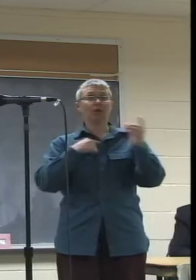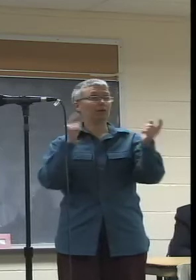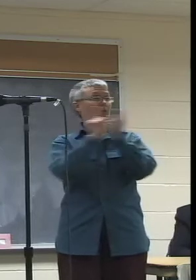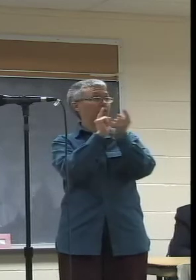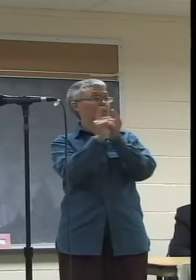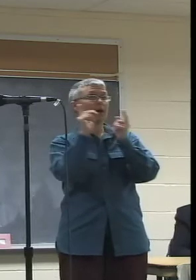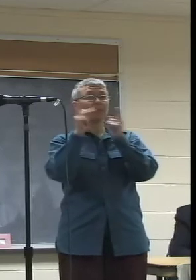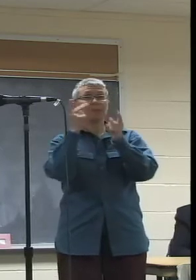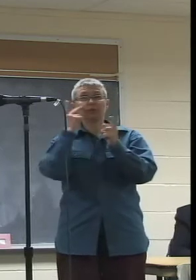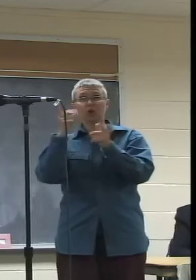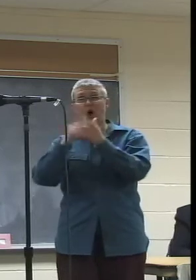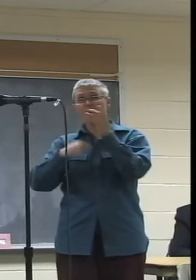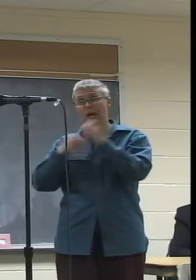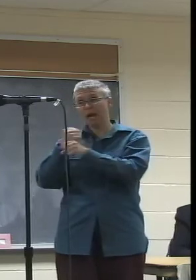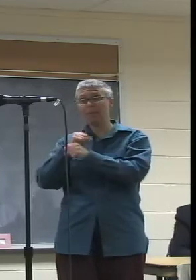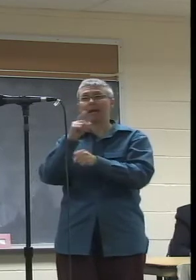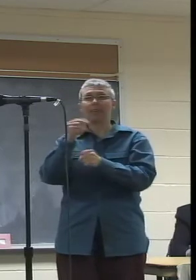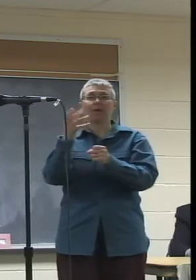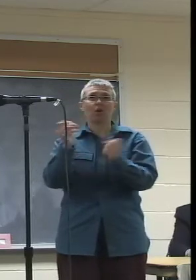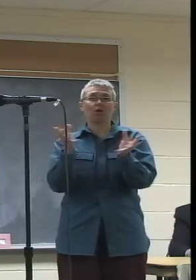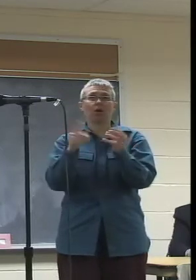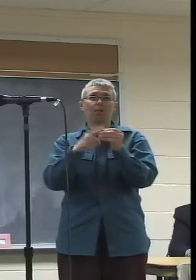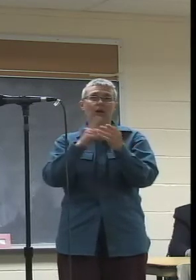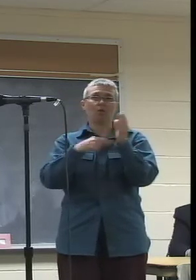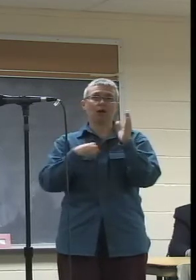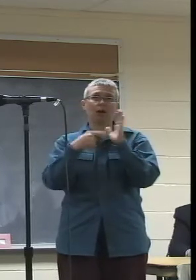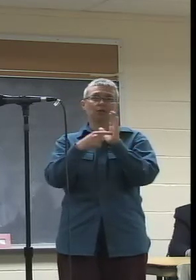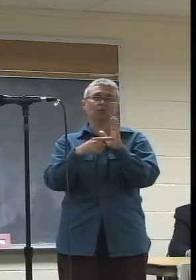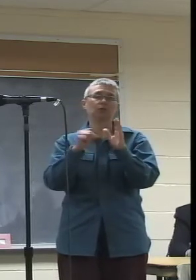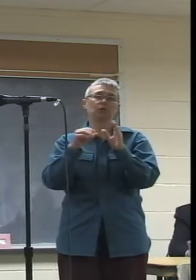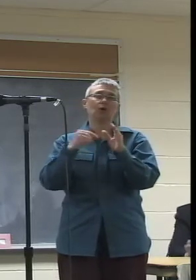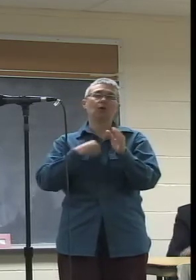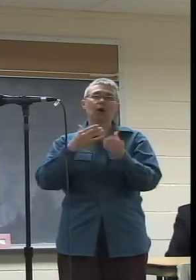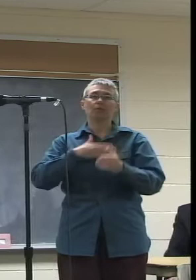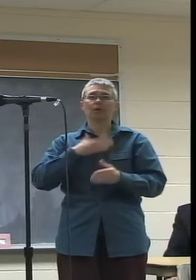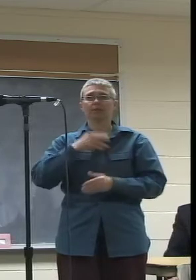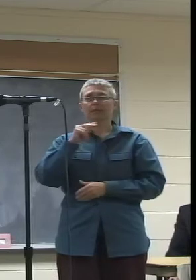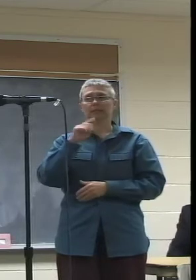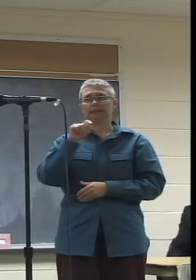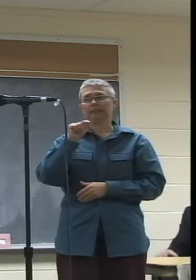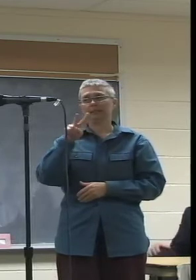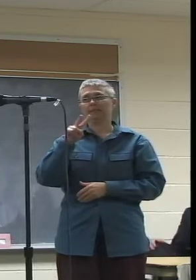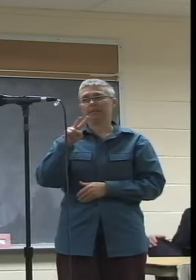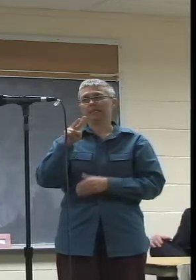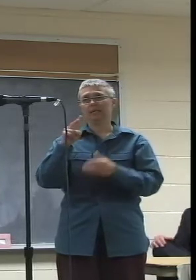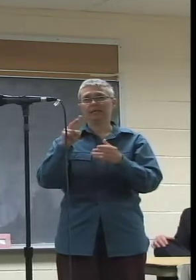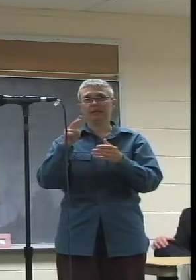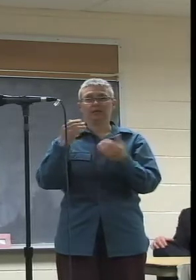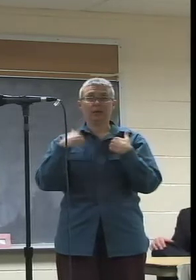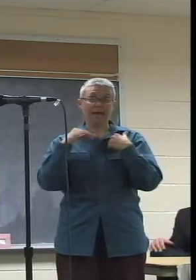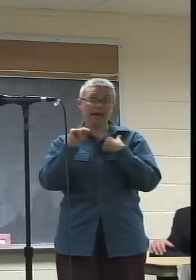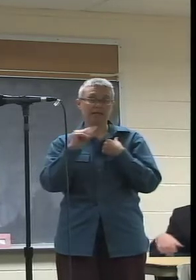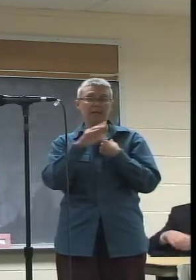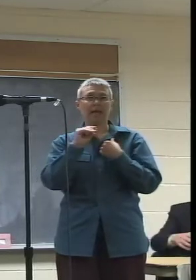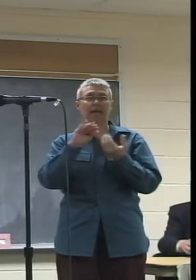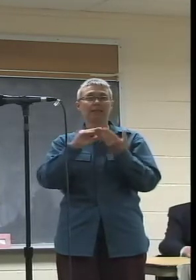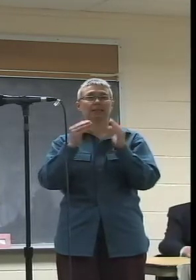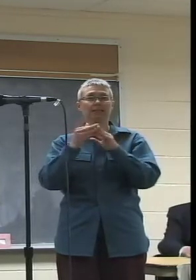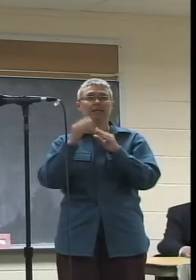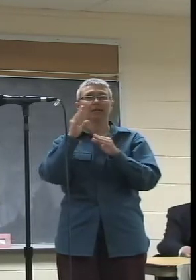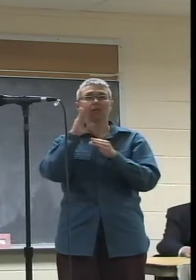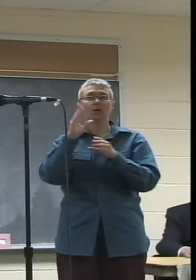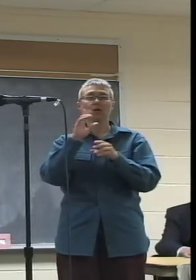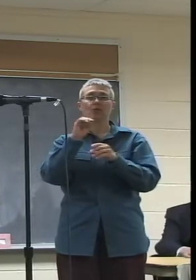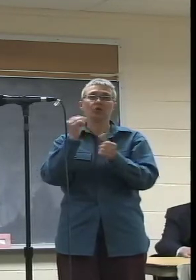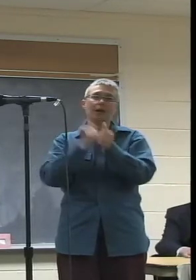engage in a conversation about their content. I'm very grateful that NCTV exists and I hope the city in its negotiations with Comcast will